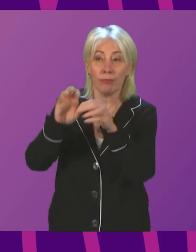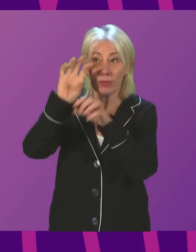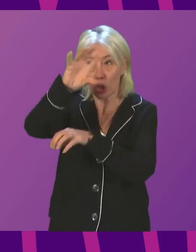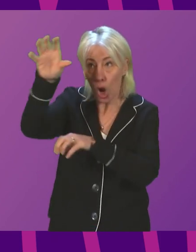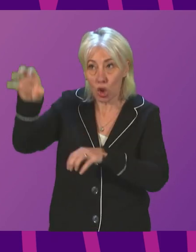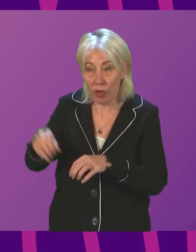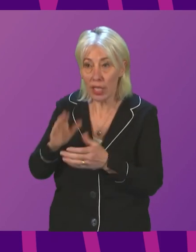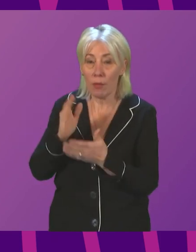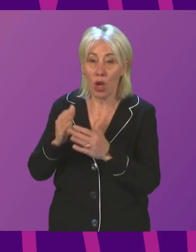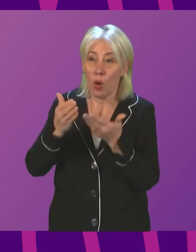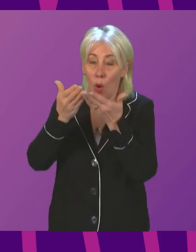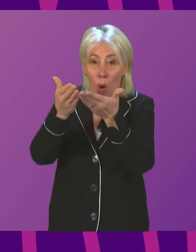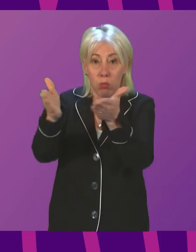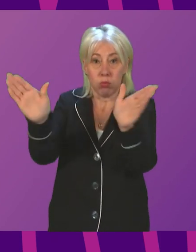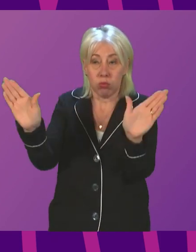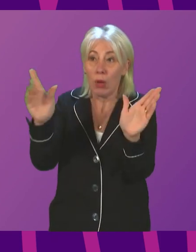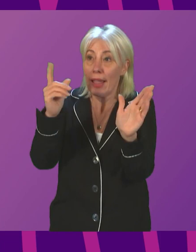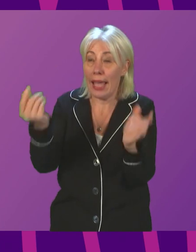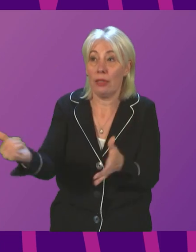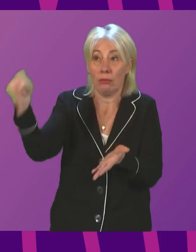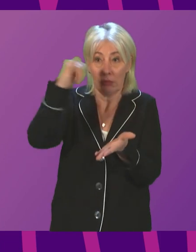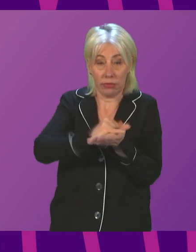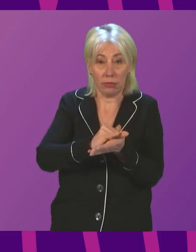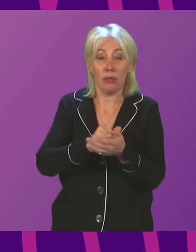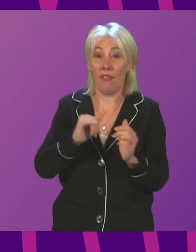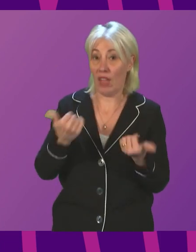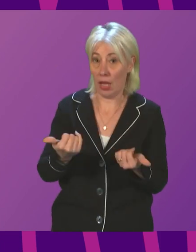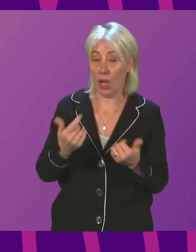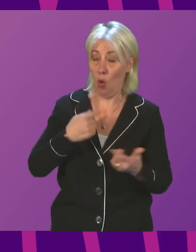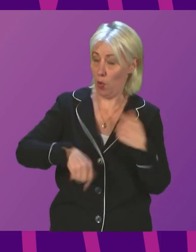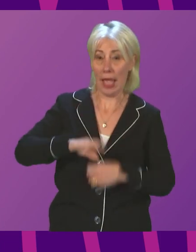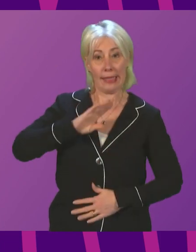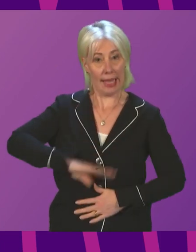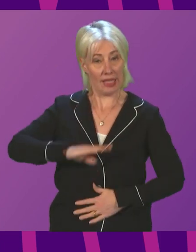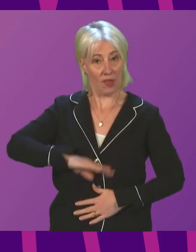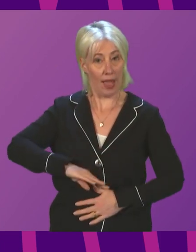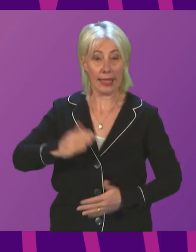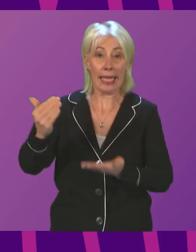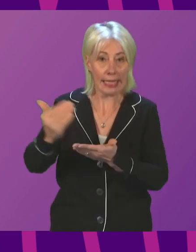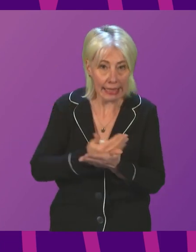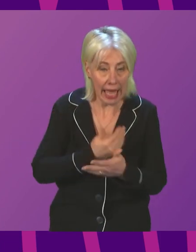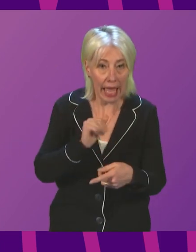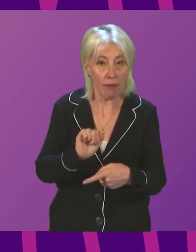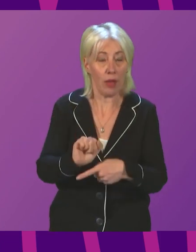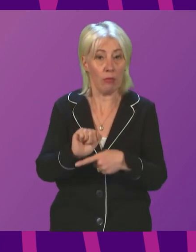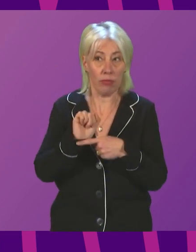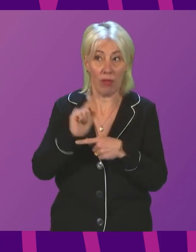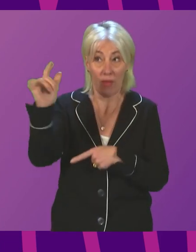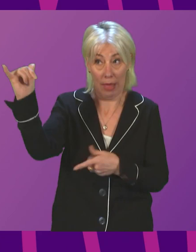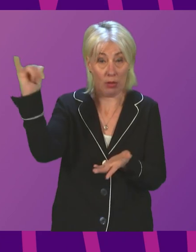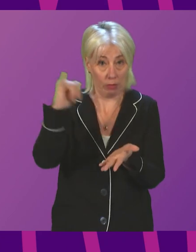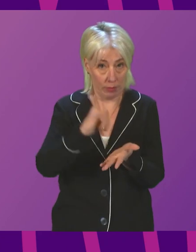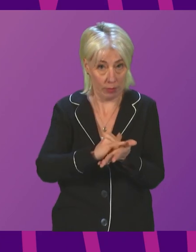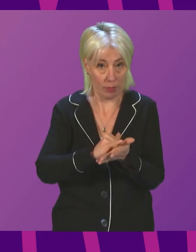that we bring more countries in scope as soon as possible, where we are satisfied it is safe and secure to do so. Further